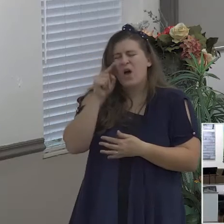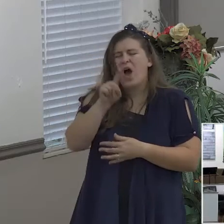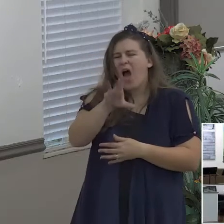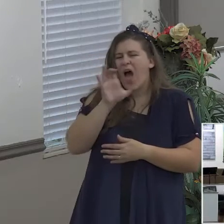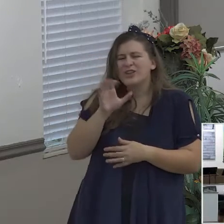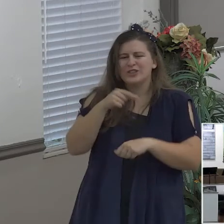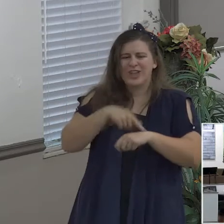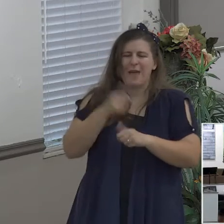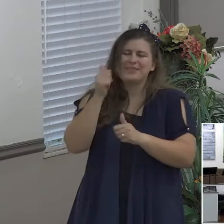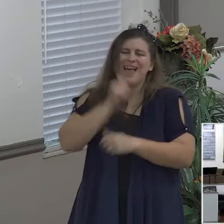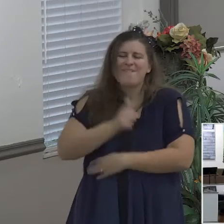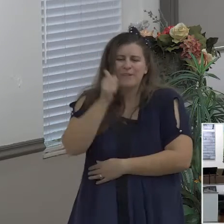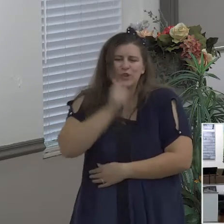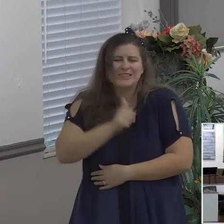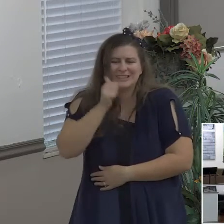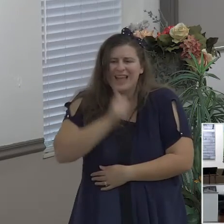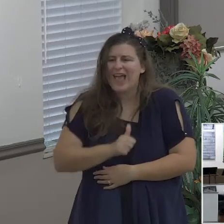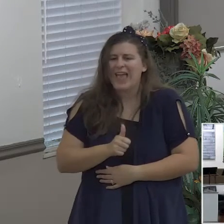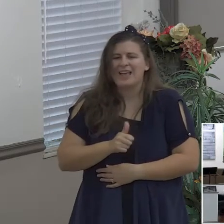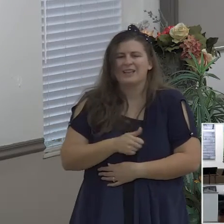and that's on a light day